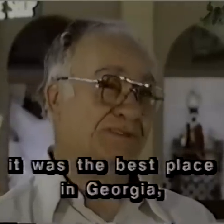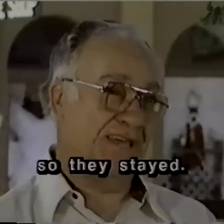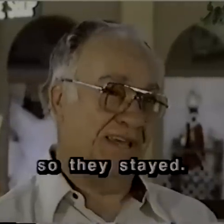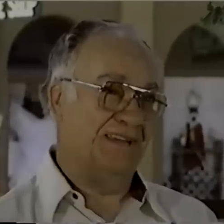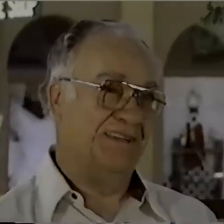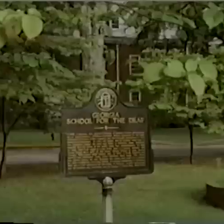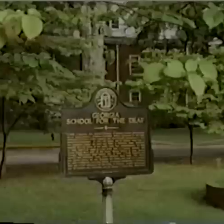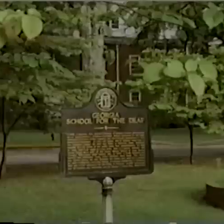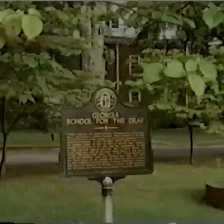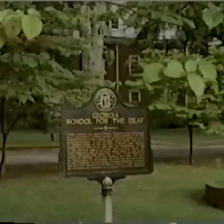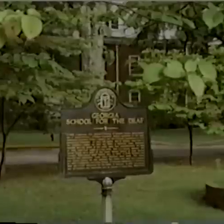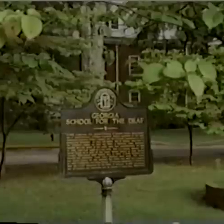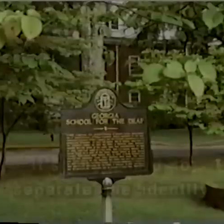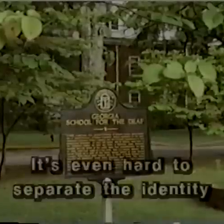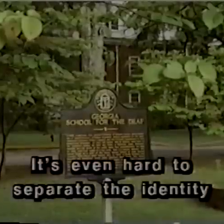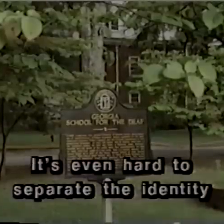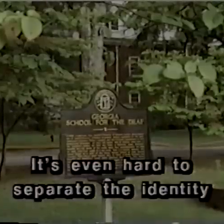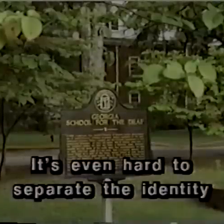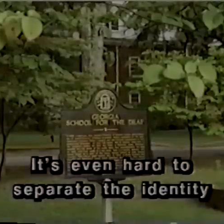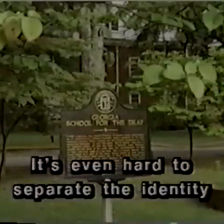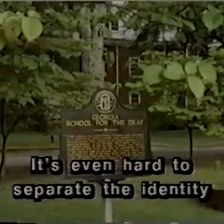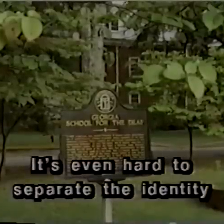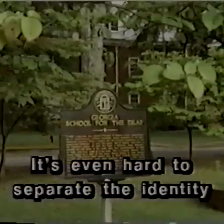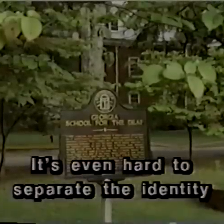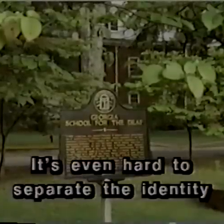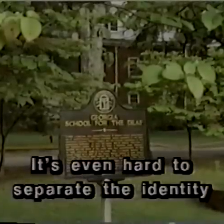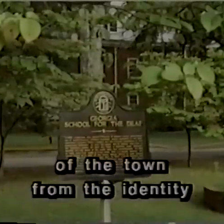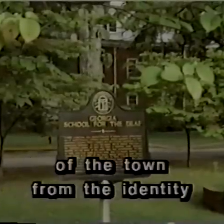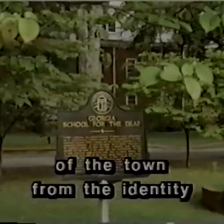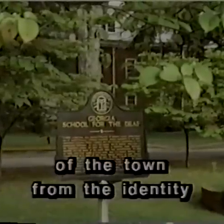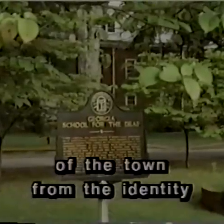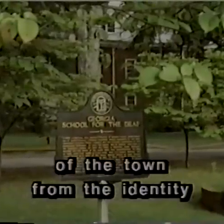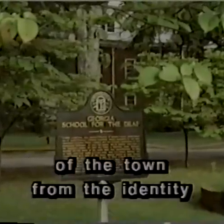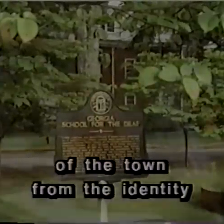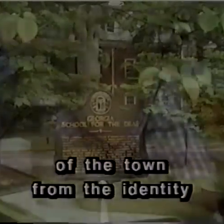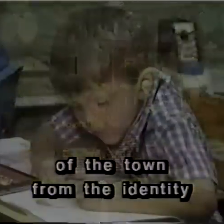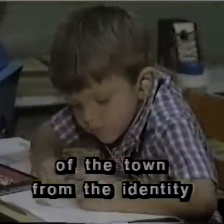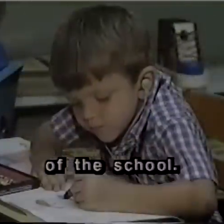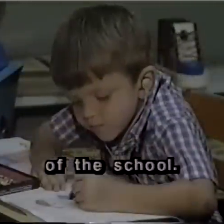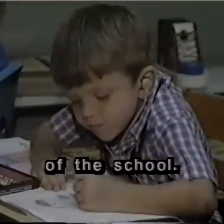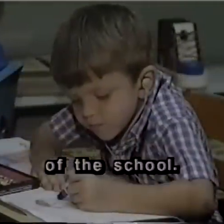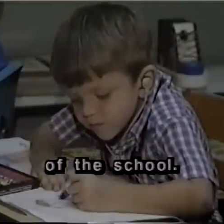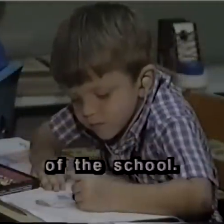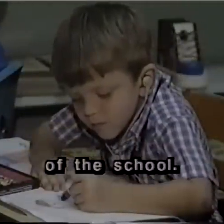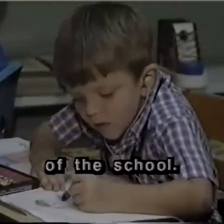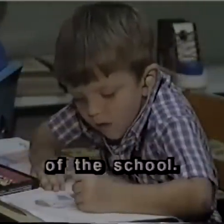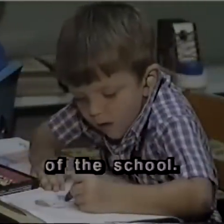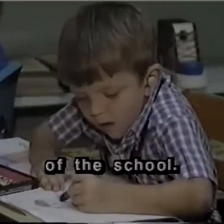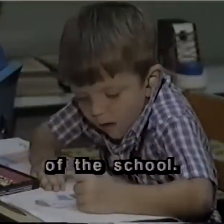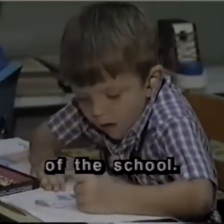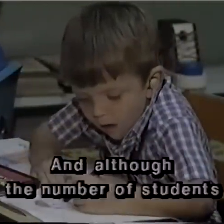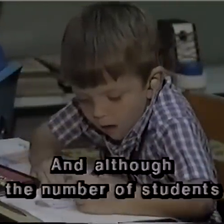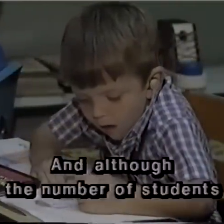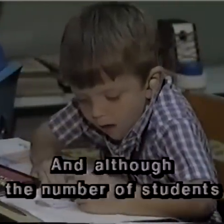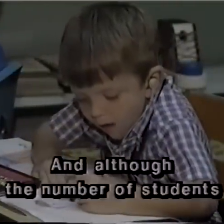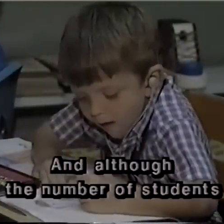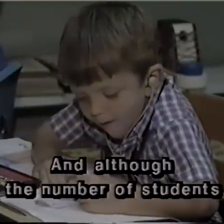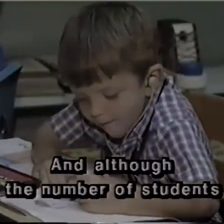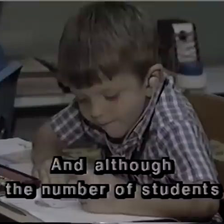they stayed. It's even hard to separate the identity of the town from the identity of the school. And although the number of students